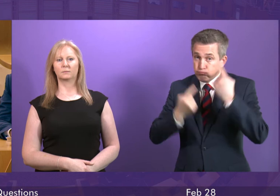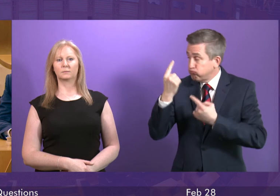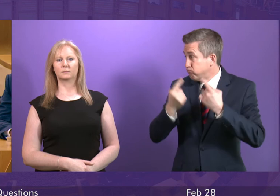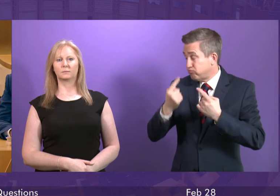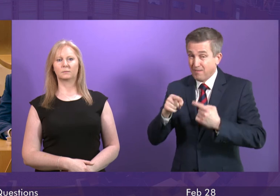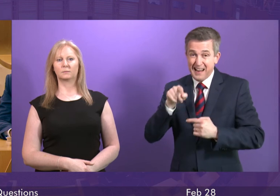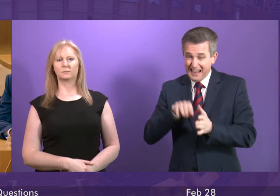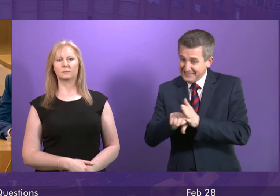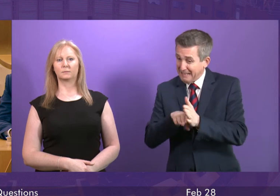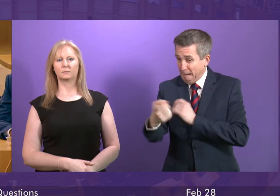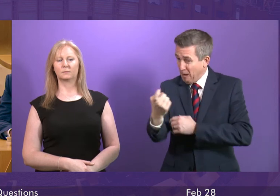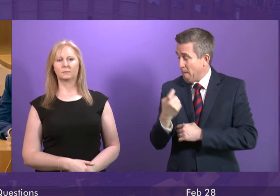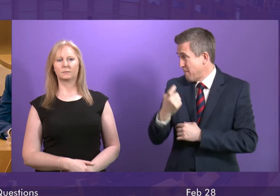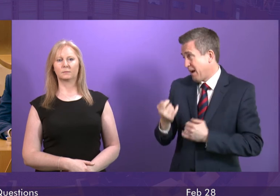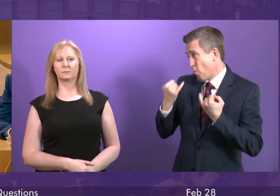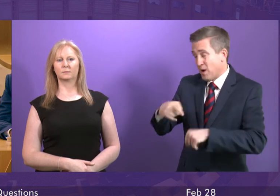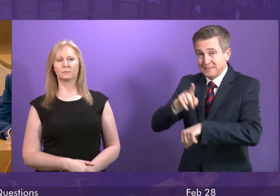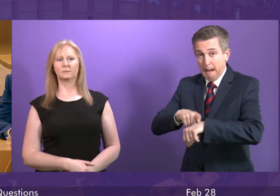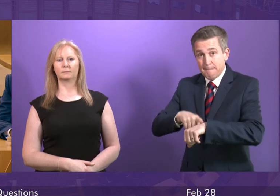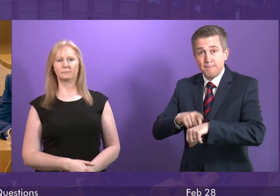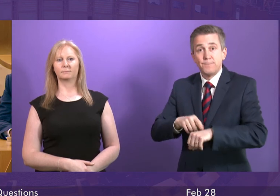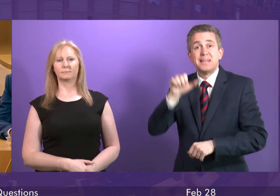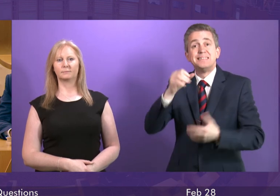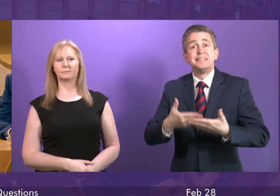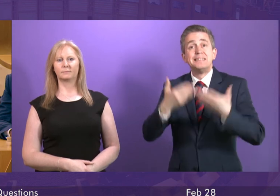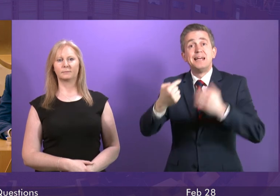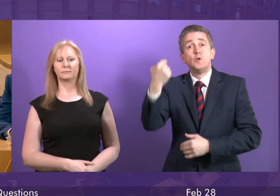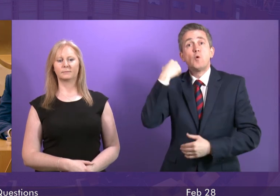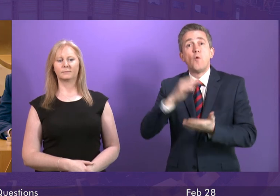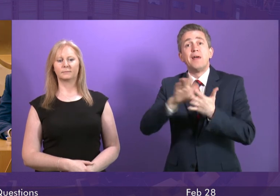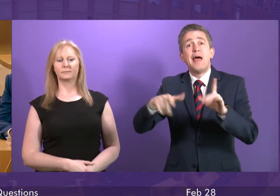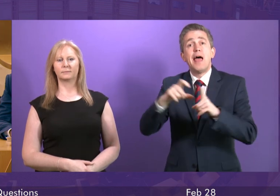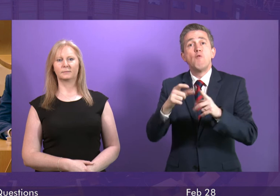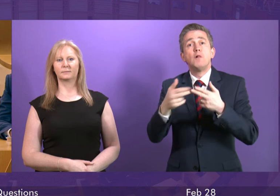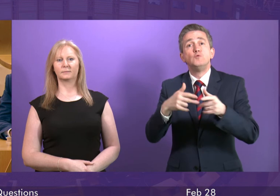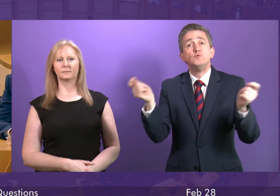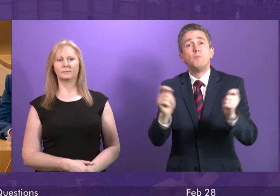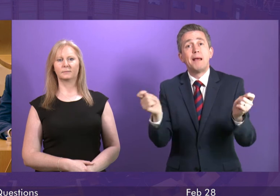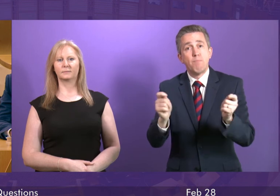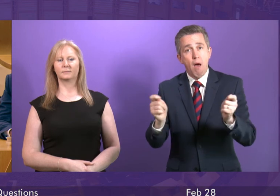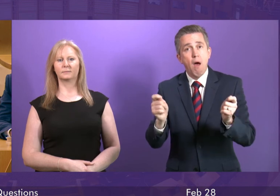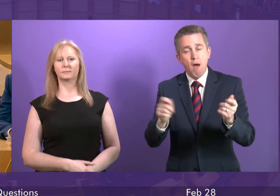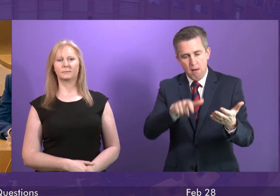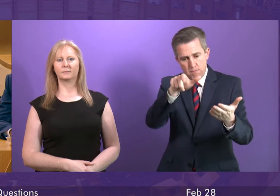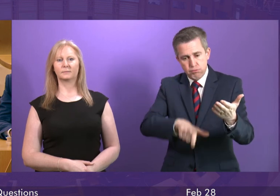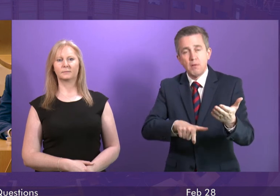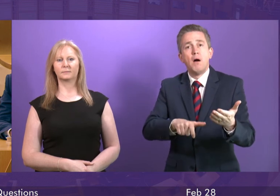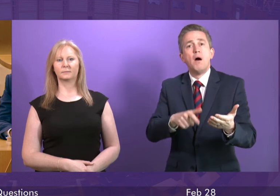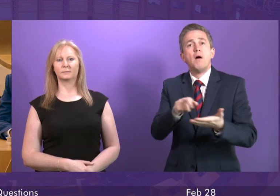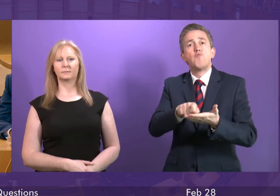in the school year. Six days ago, in the Herald newspaper, a member of the SQA was quoted as saying that they